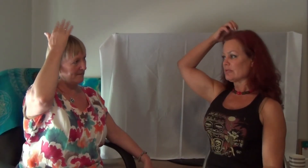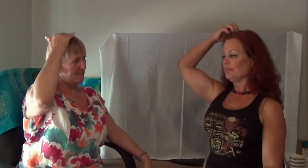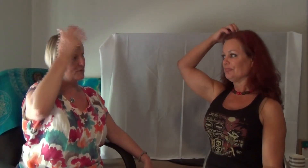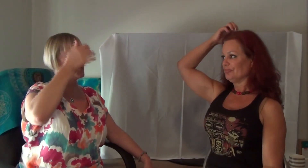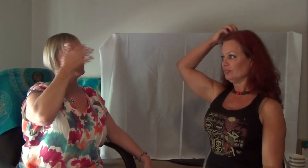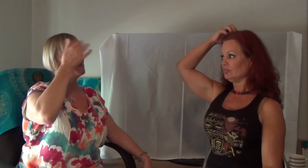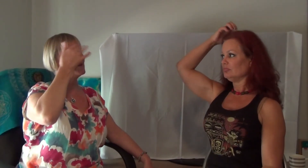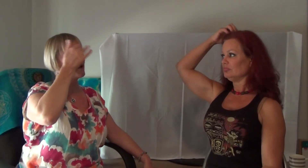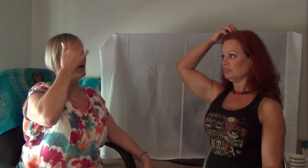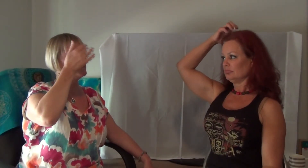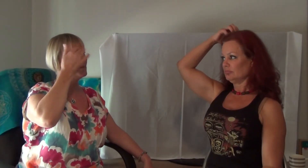Trapped in my scar.